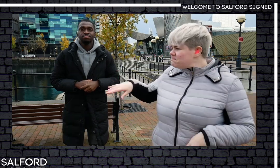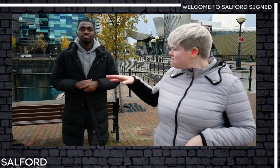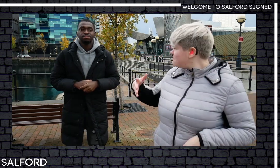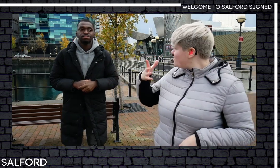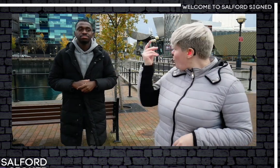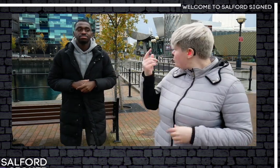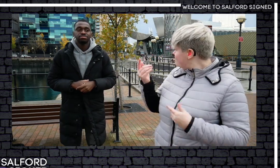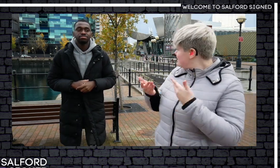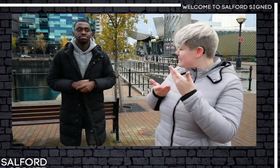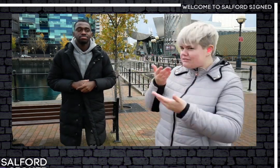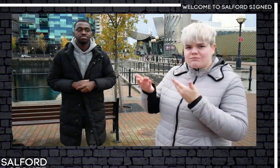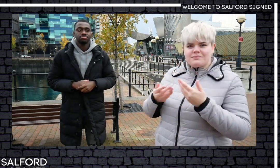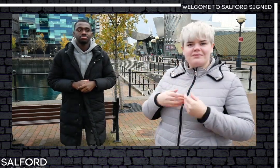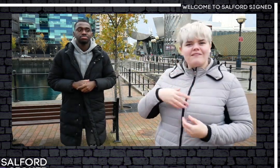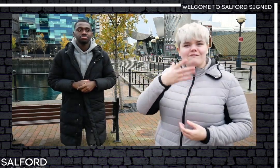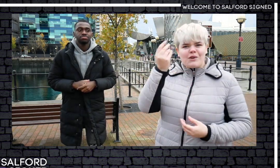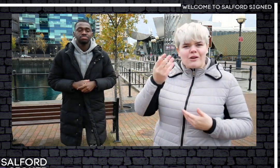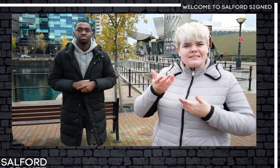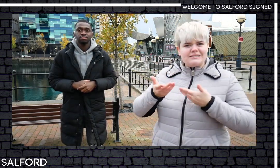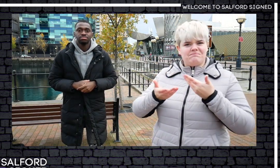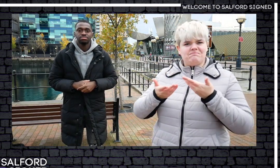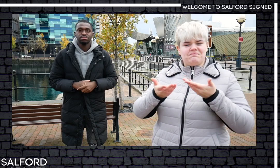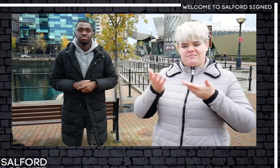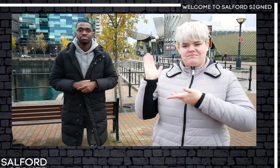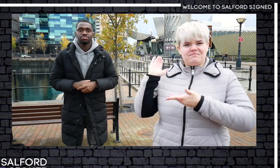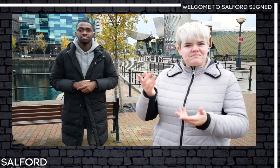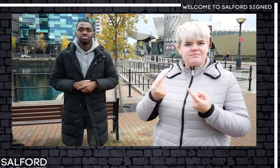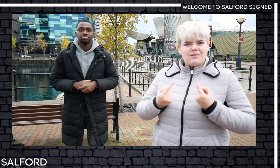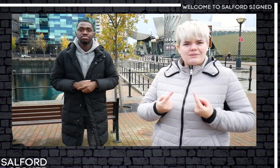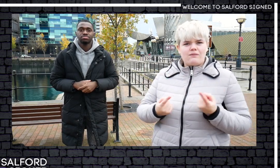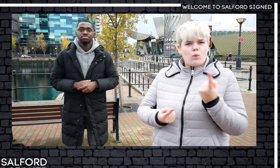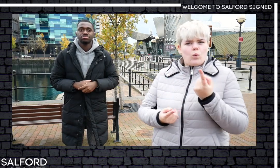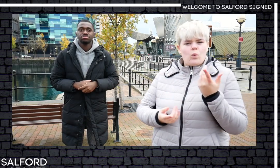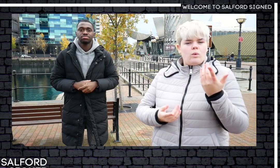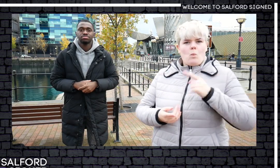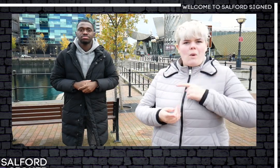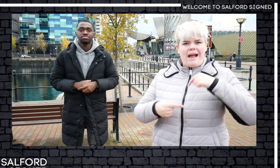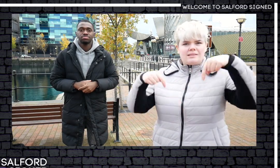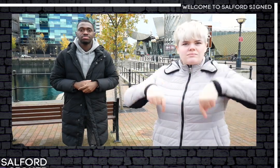Hey Jephtha, we forgot to introduce ourselves and how our experiences are relevant to this channel.